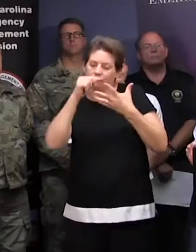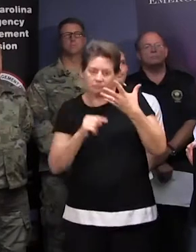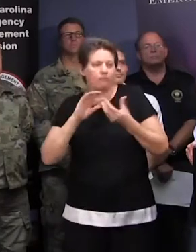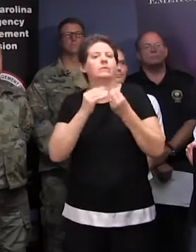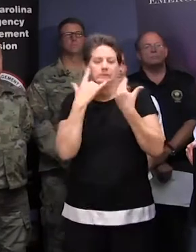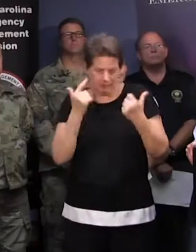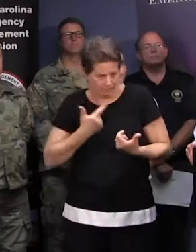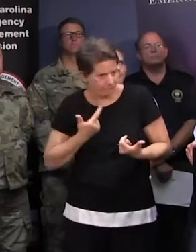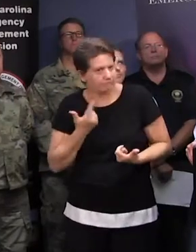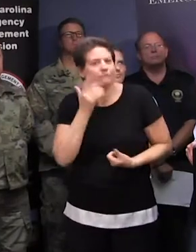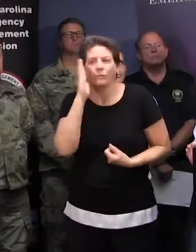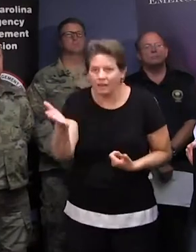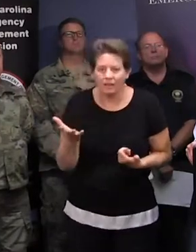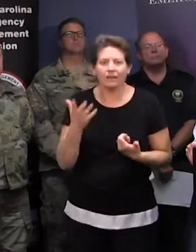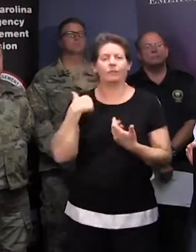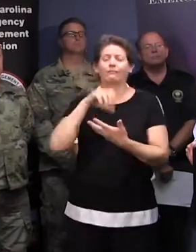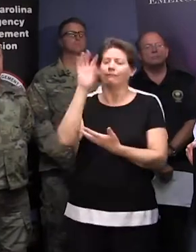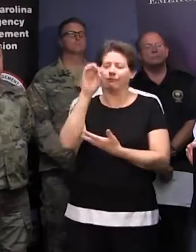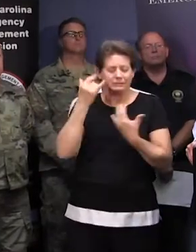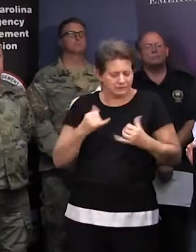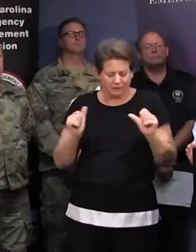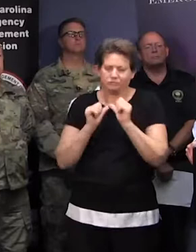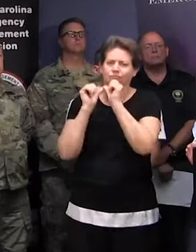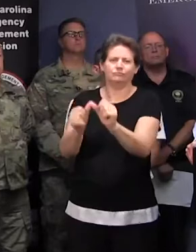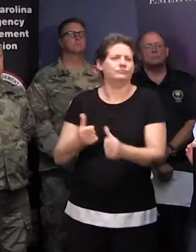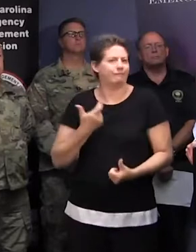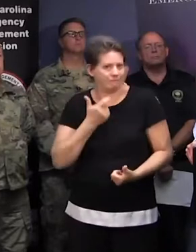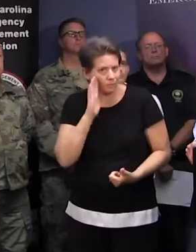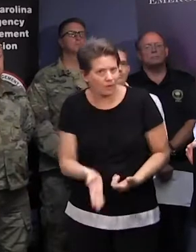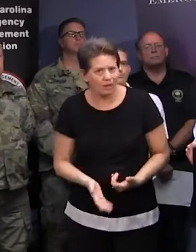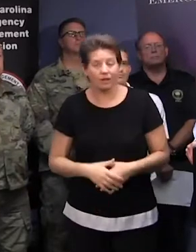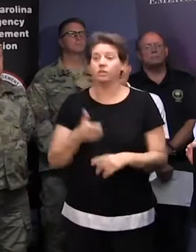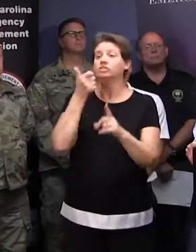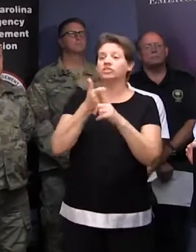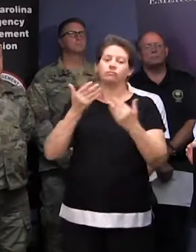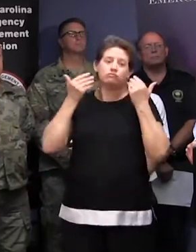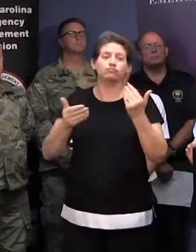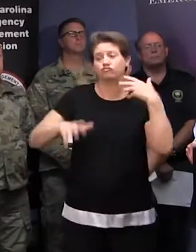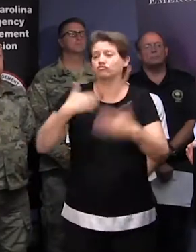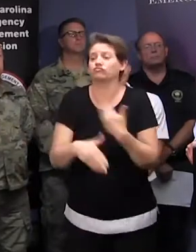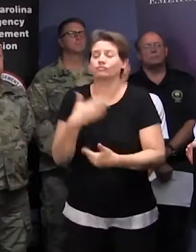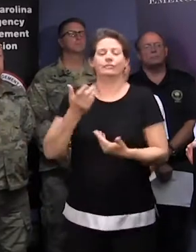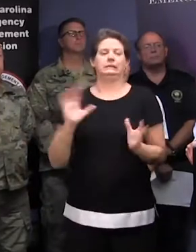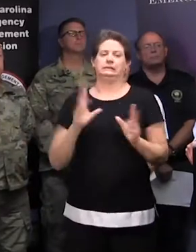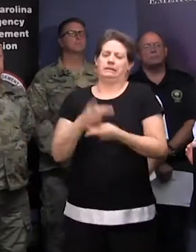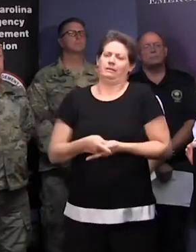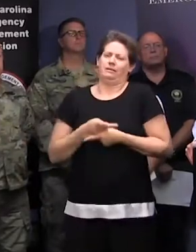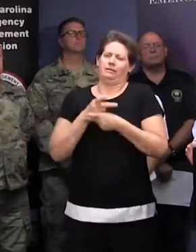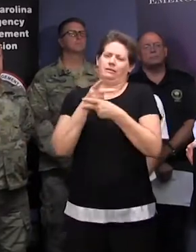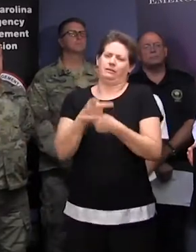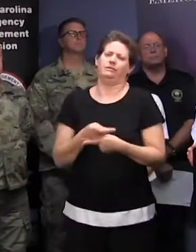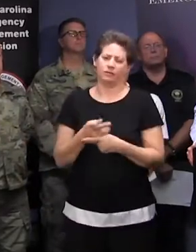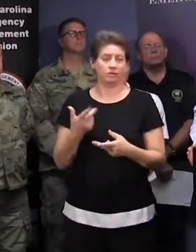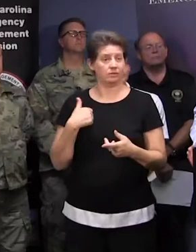will still be operating that have been given before, but don't take things into your own hands and take a chance. The last thing we want to